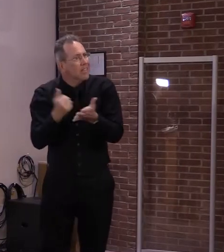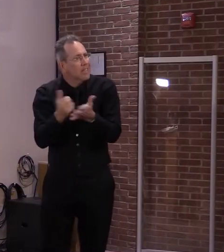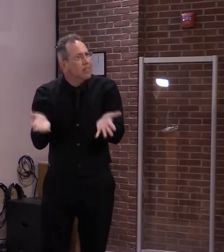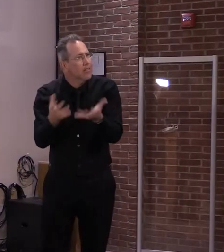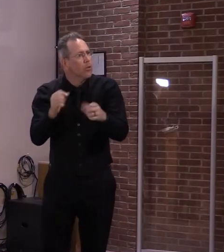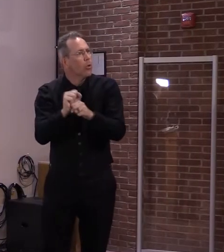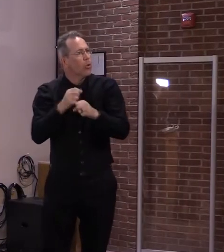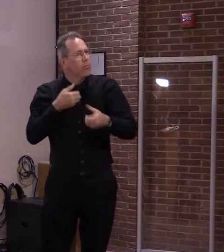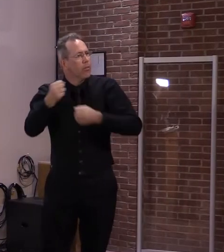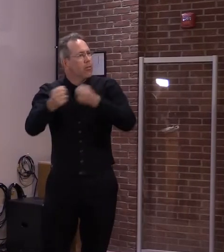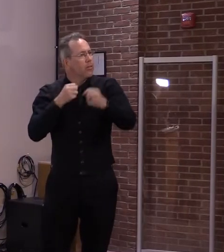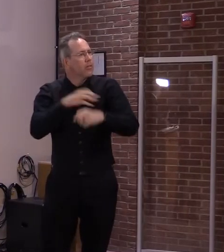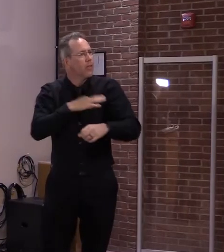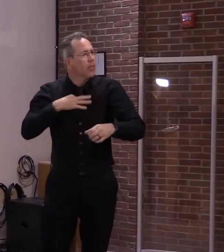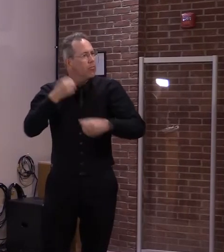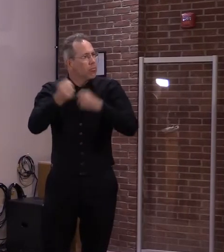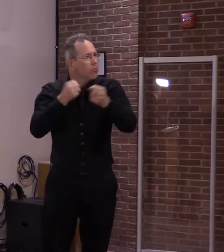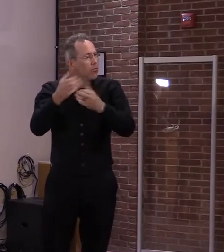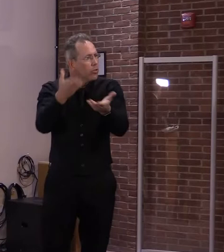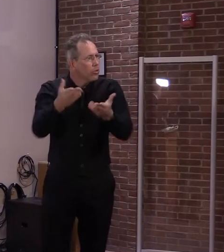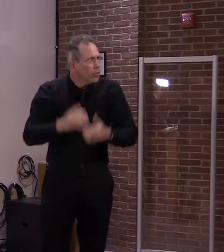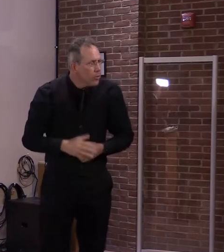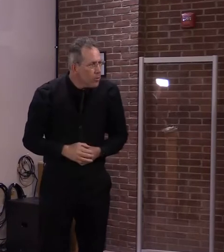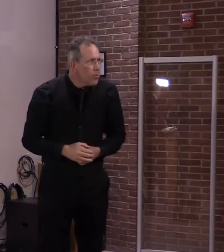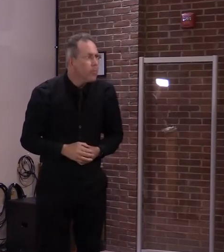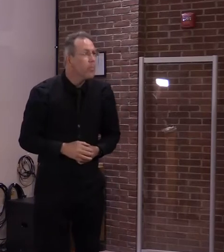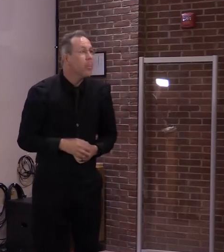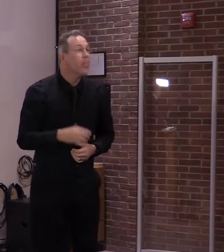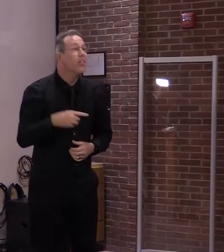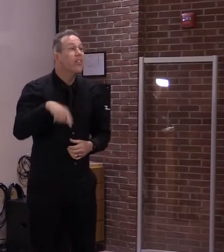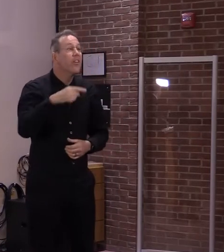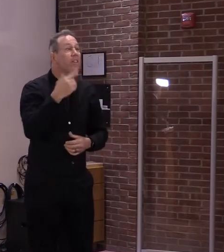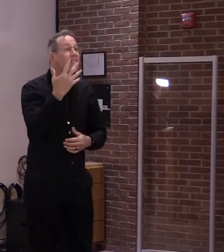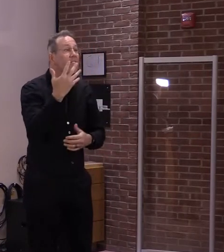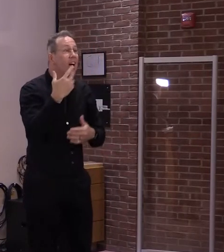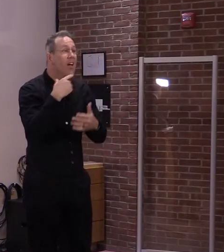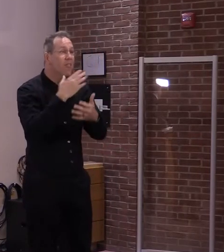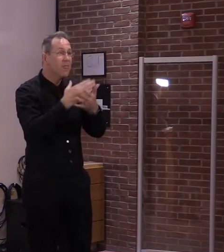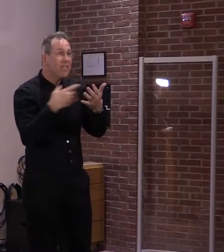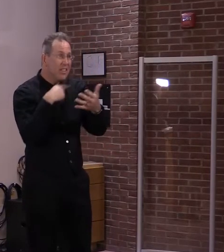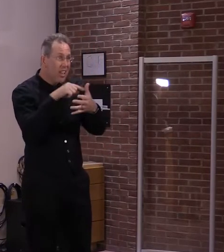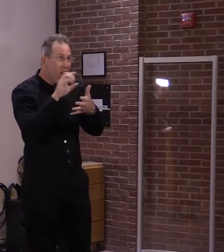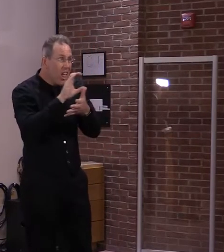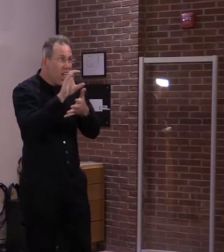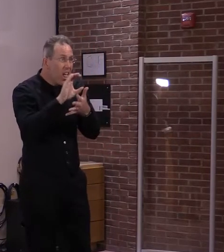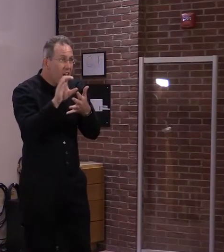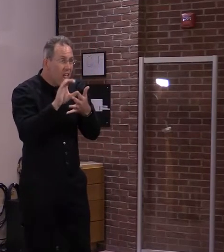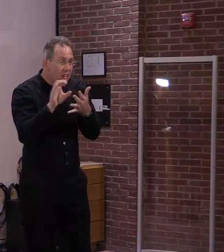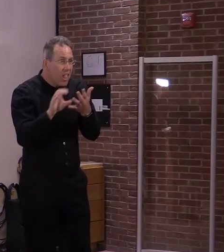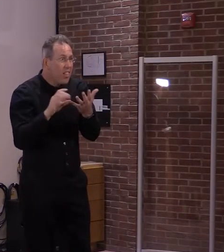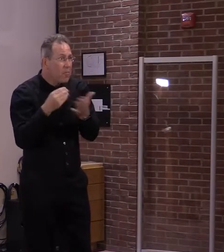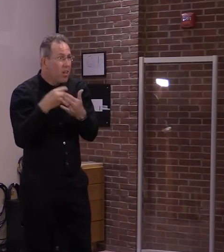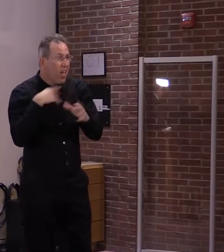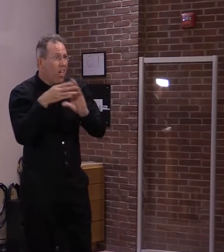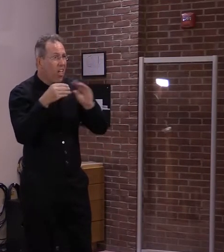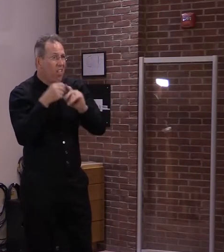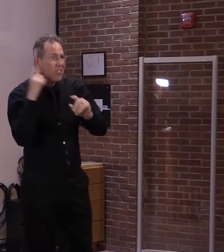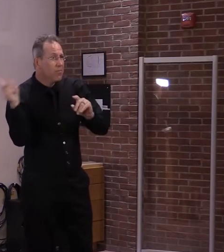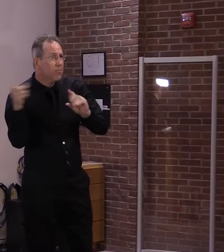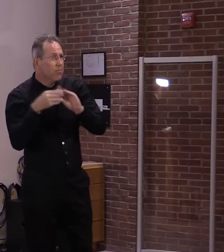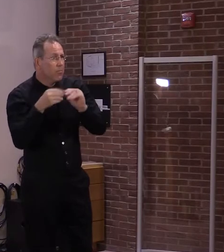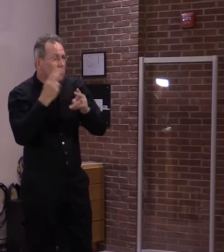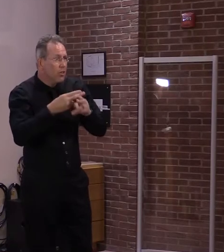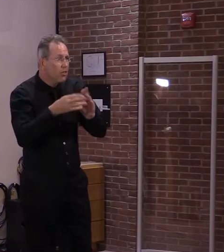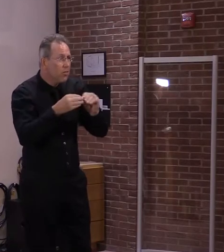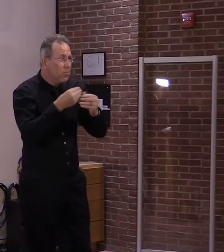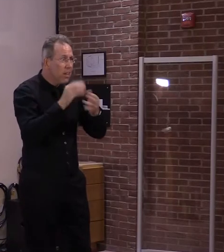the five buckets in the ARPA proposal that I put forward to the legislature, $170 million of that is for economic relief. And